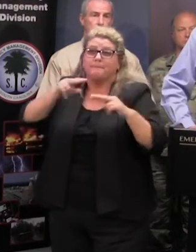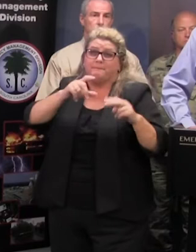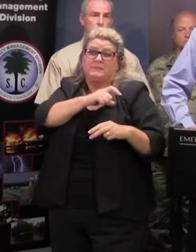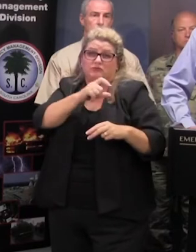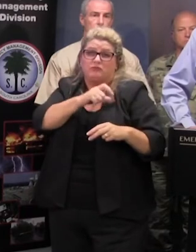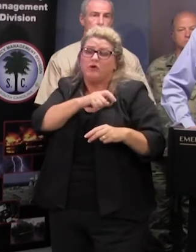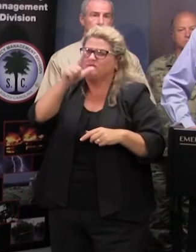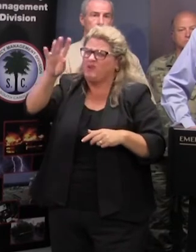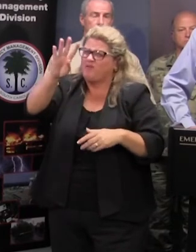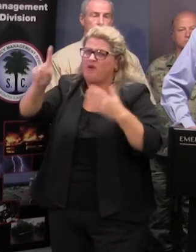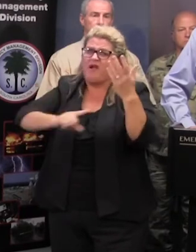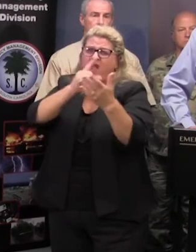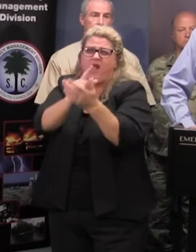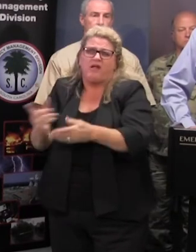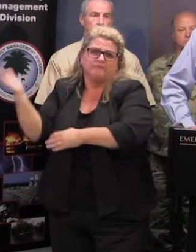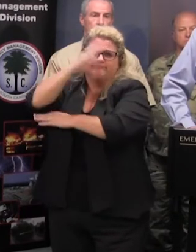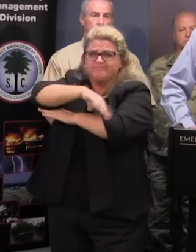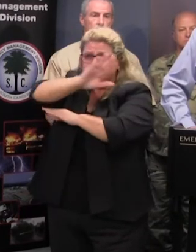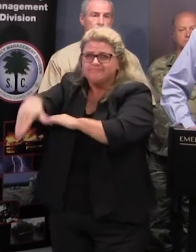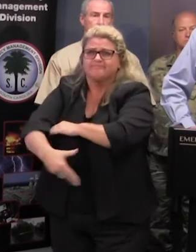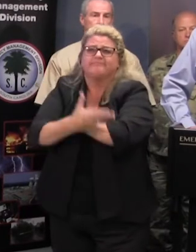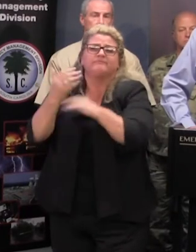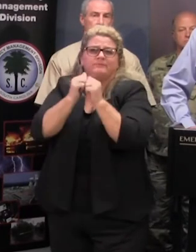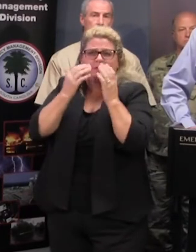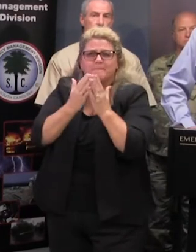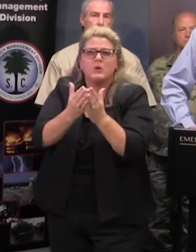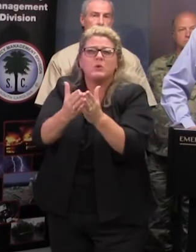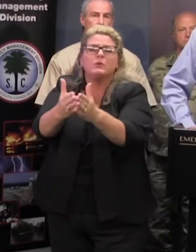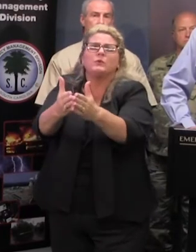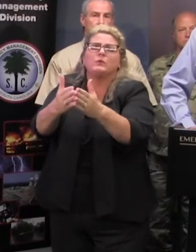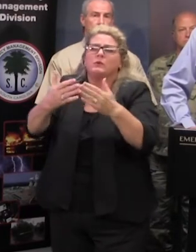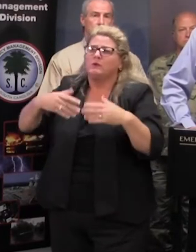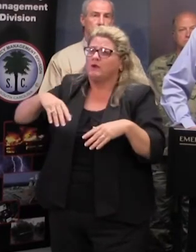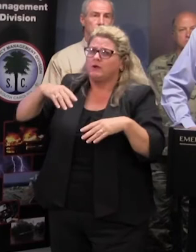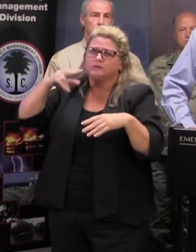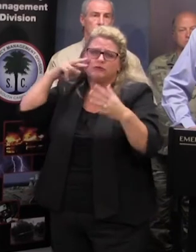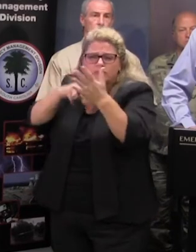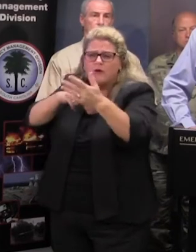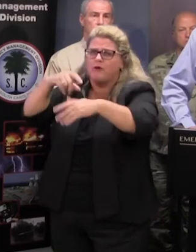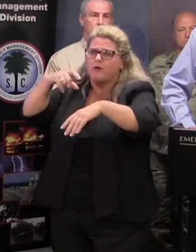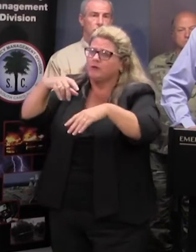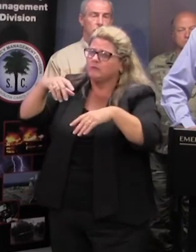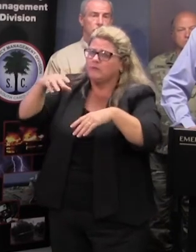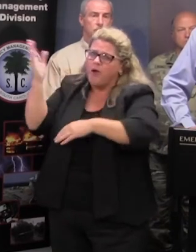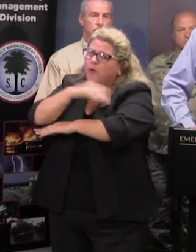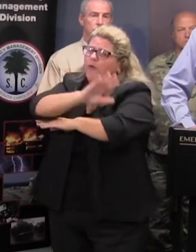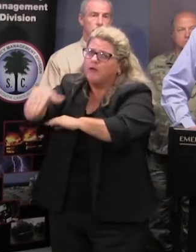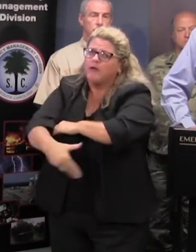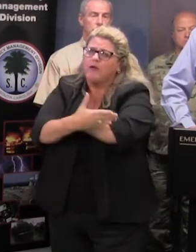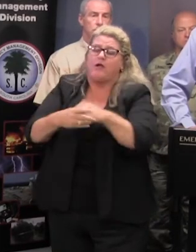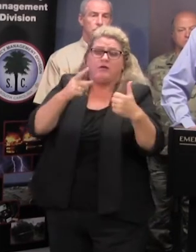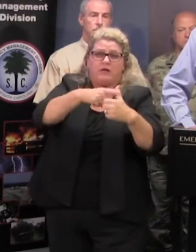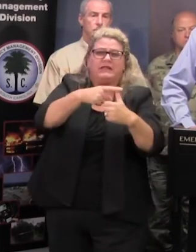day we will have boats in the water those effective areas around the clock for two reasons one and first